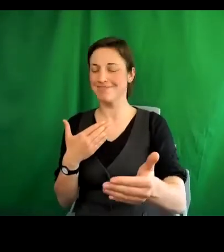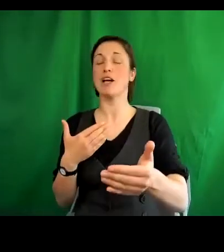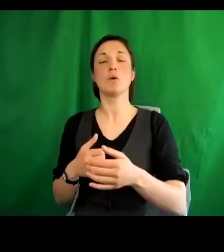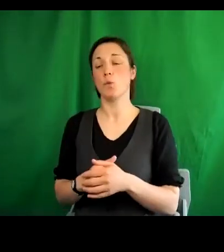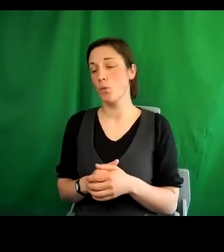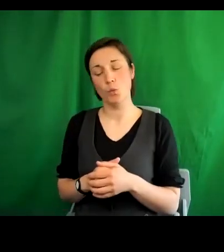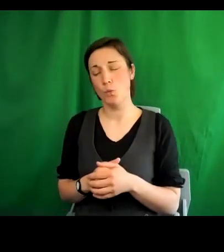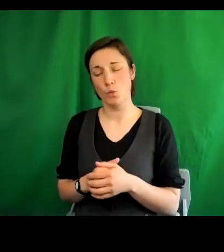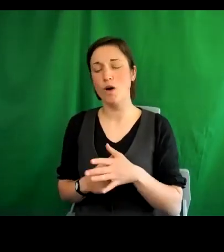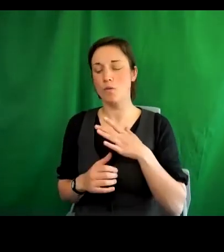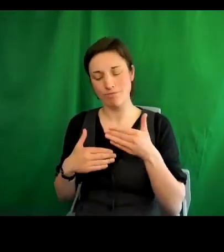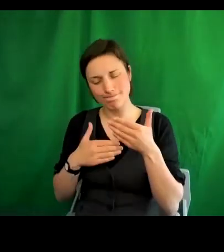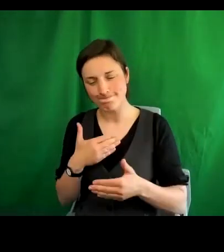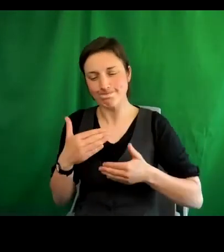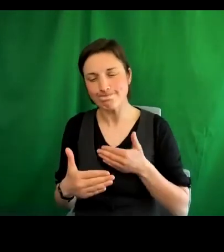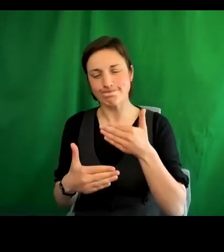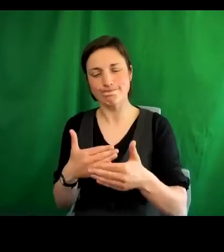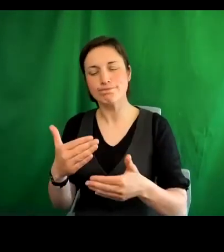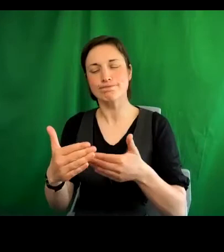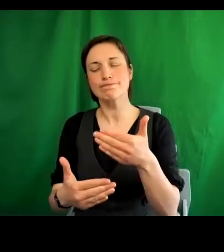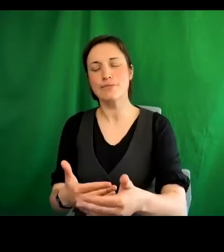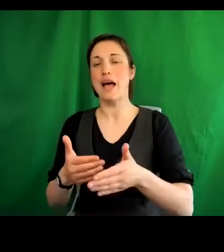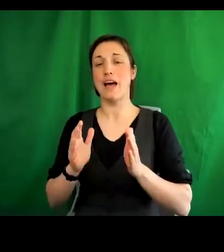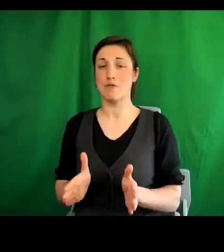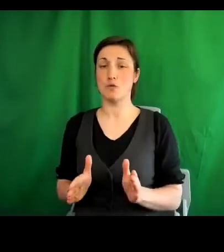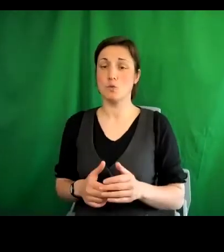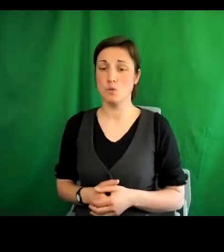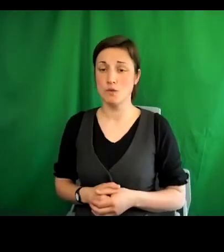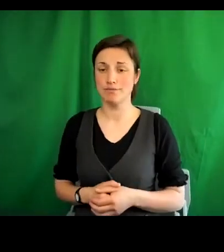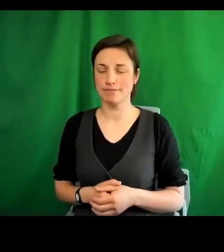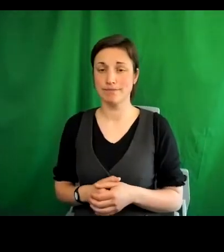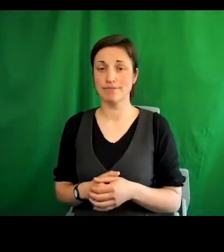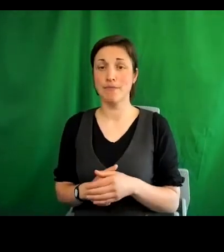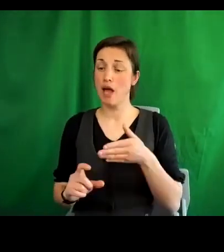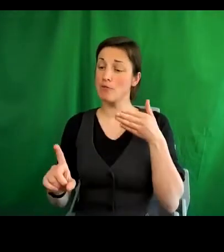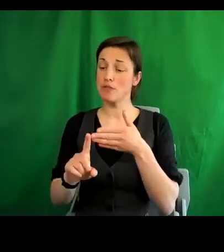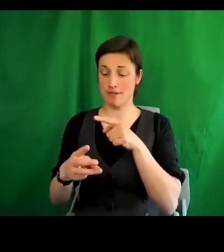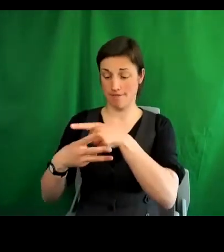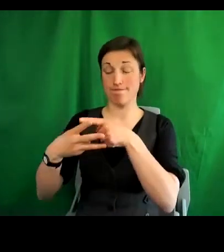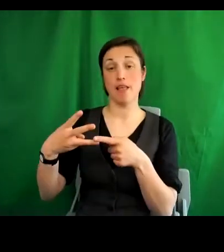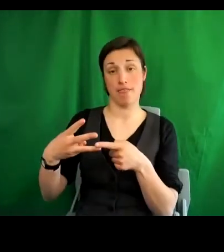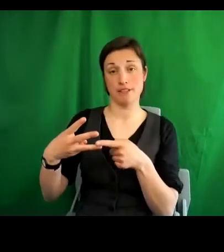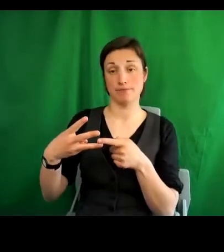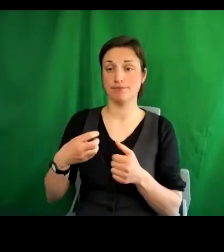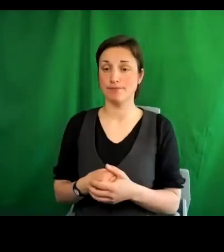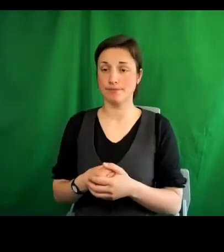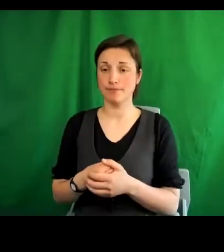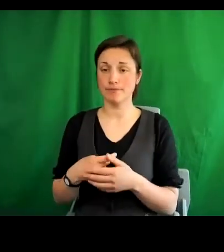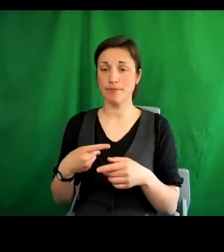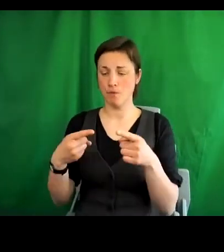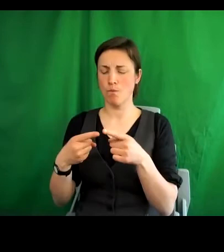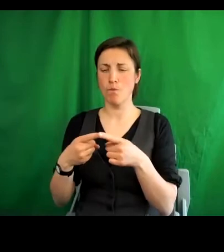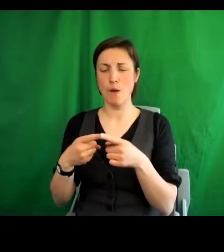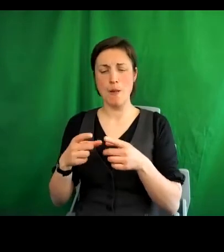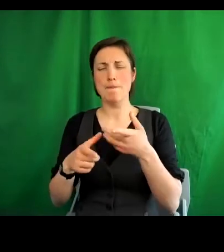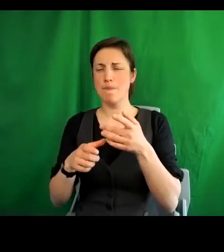it all right yet. And we have three main objectives. To encourage practitioners and policy makers across the city